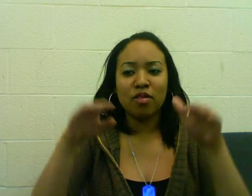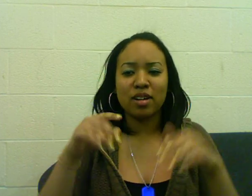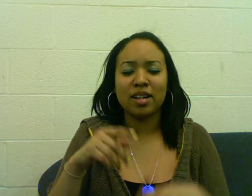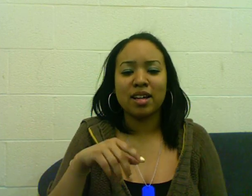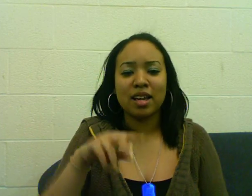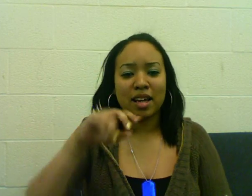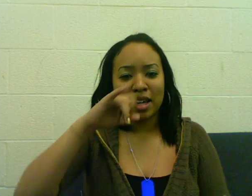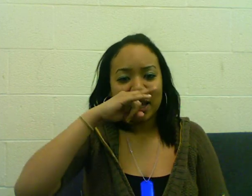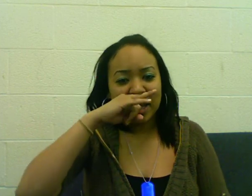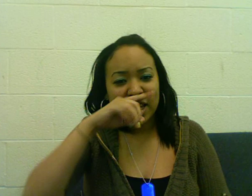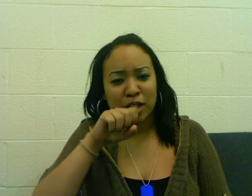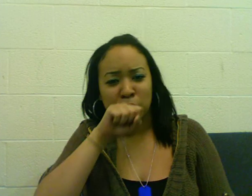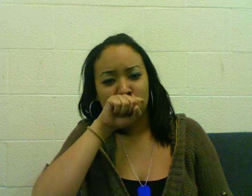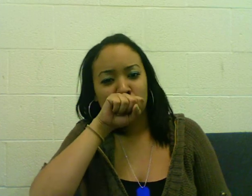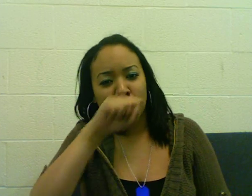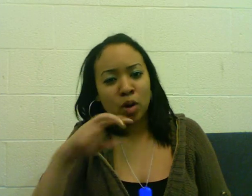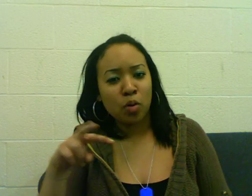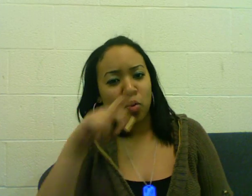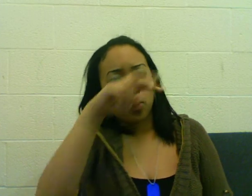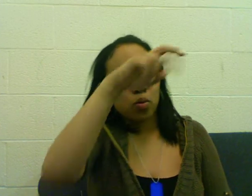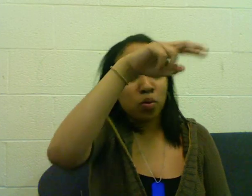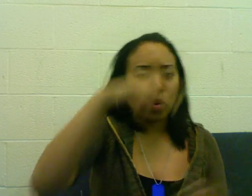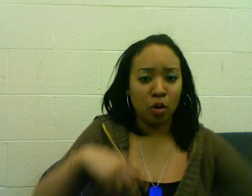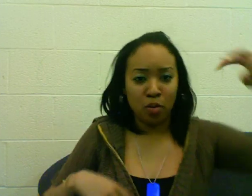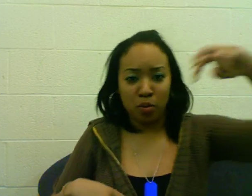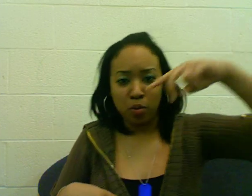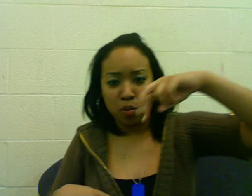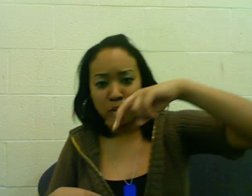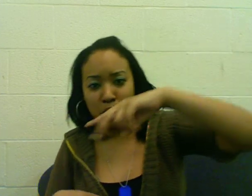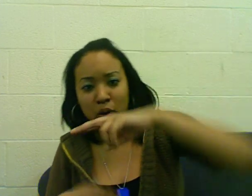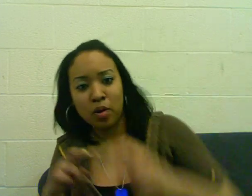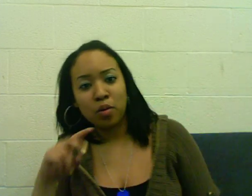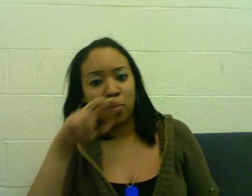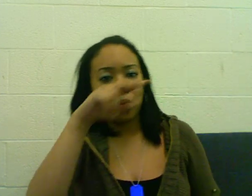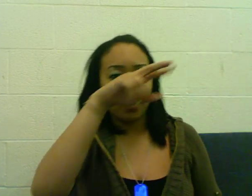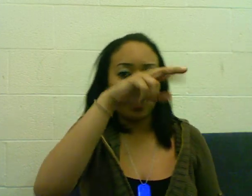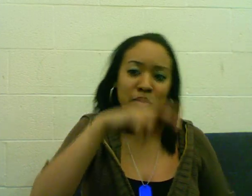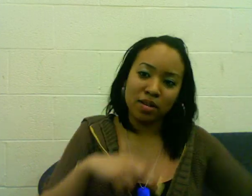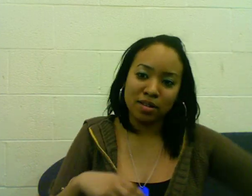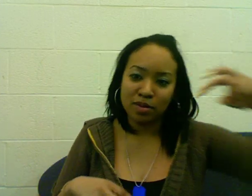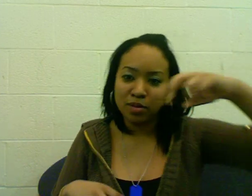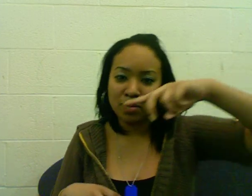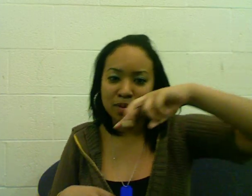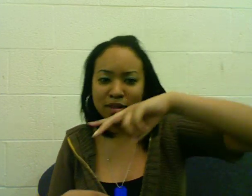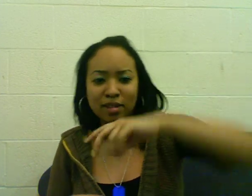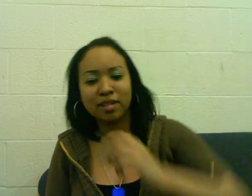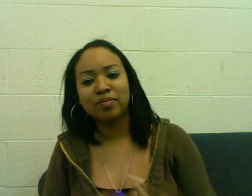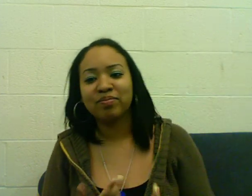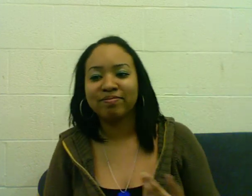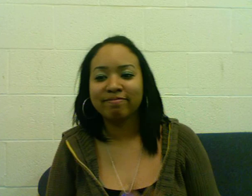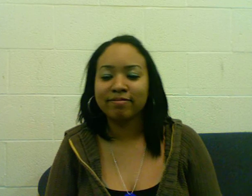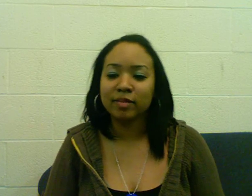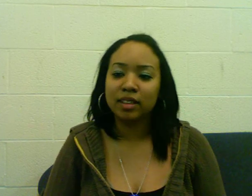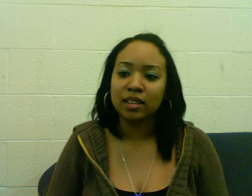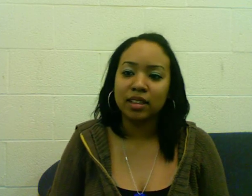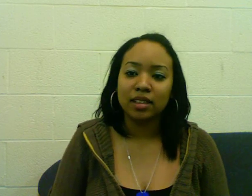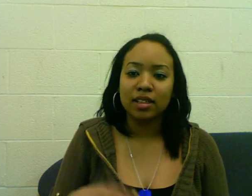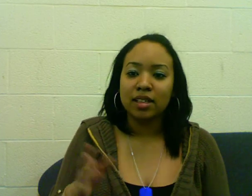their door was like covered with a sheet or whatever. And this guy comes down and pulls down his pants and pulls his balls against the window.